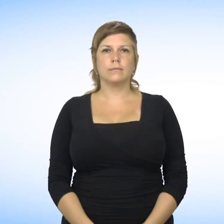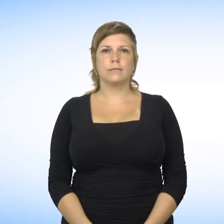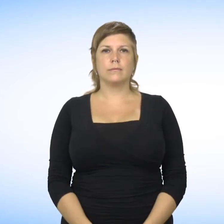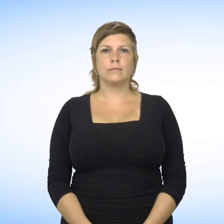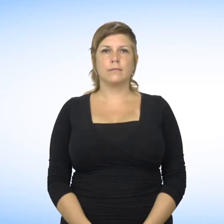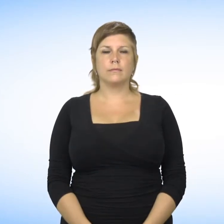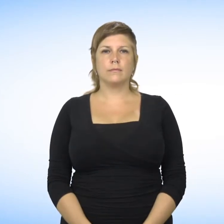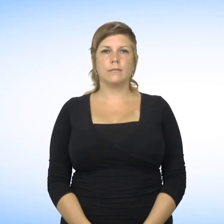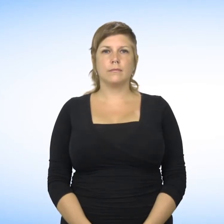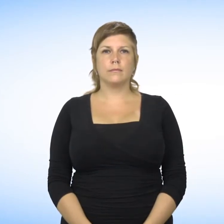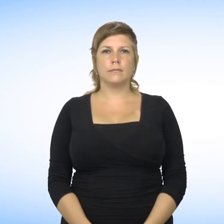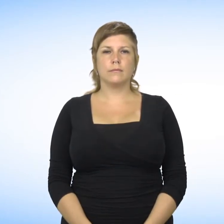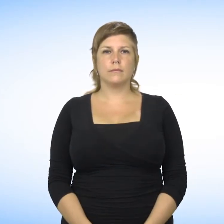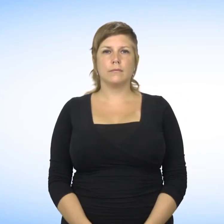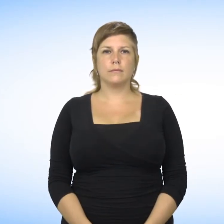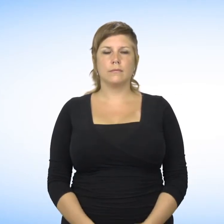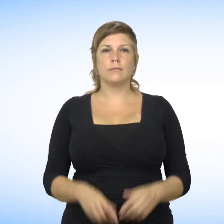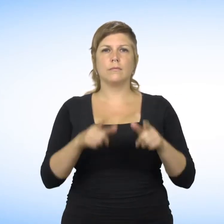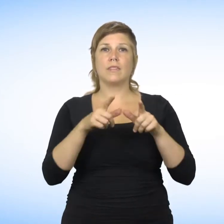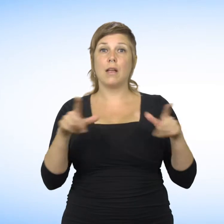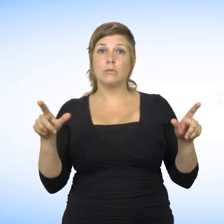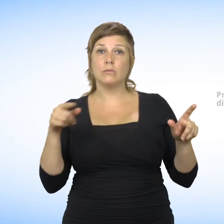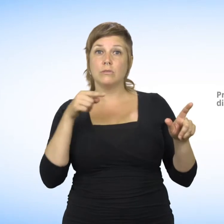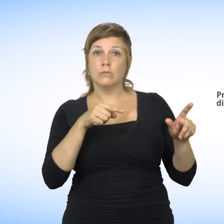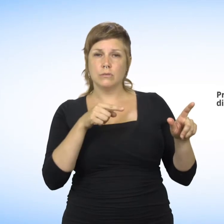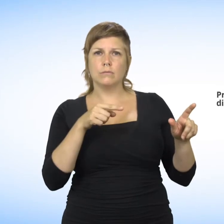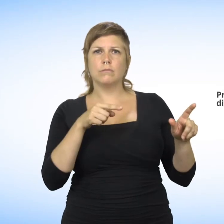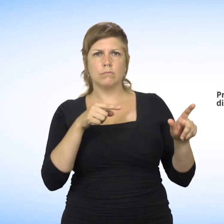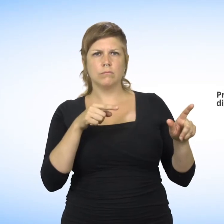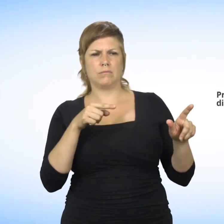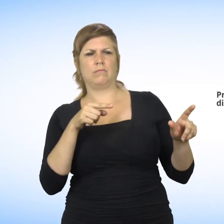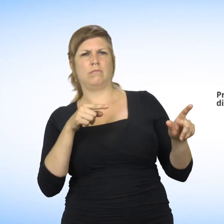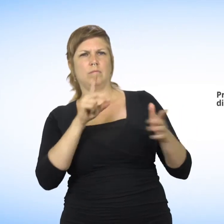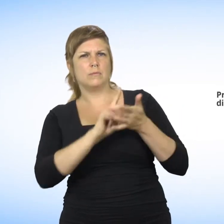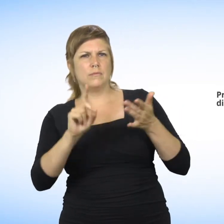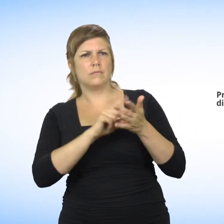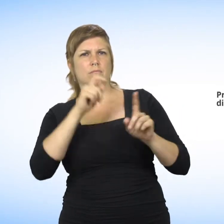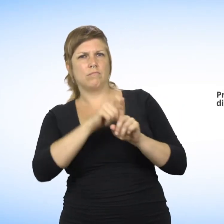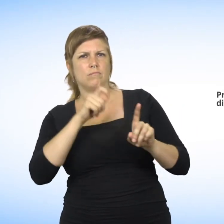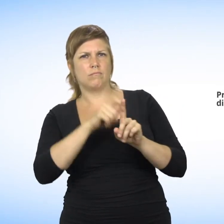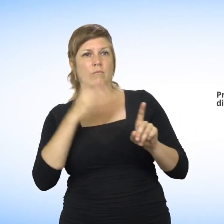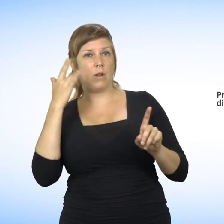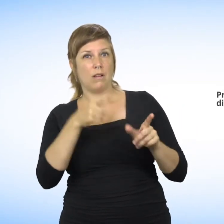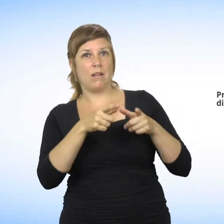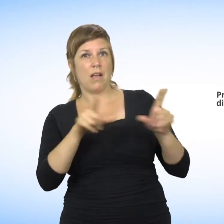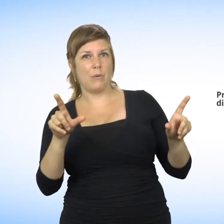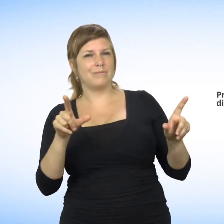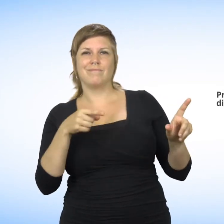Language Language is a prohibited ground of discrimination and harassment.